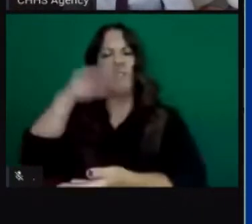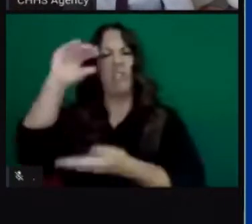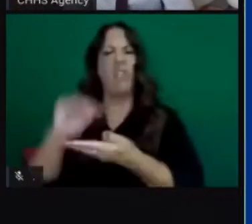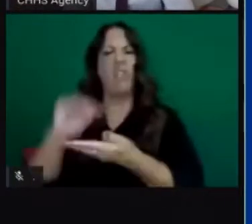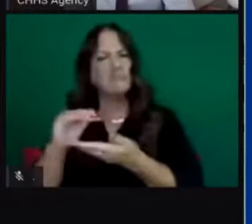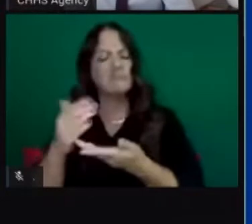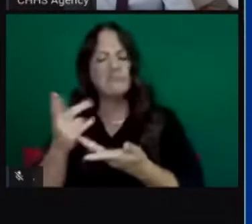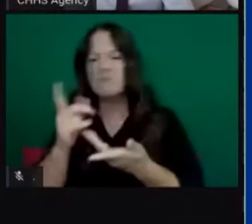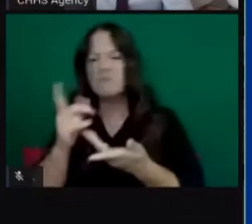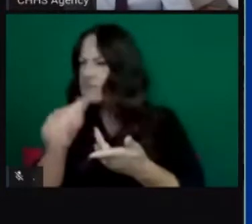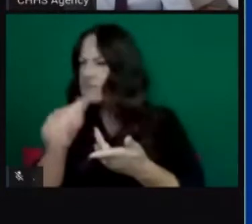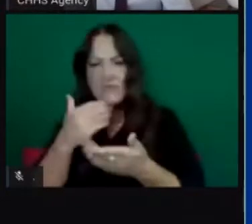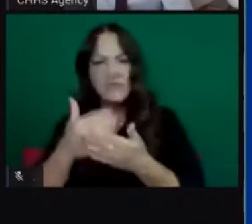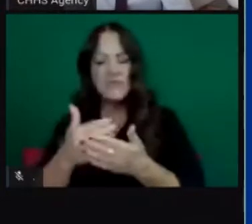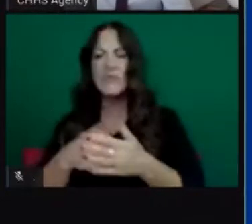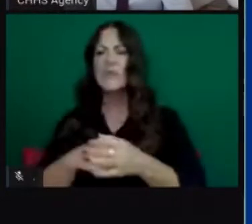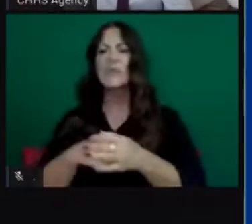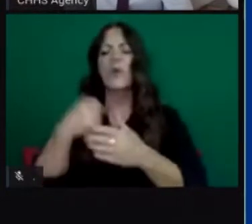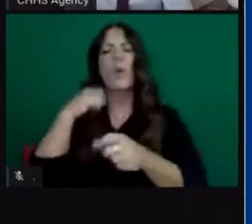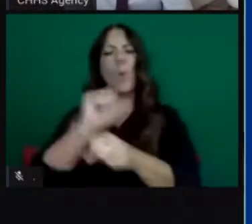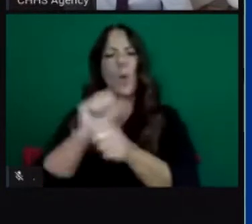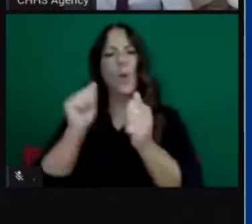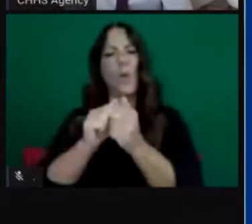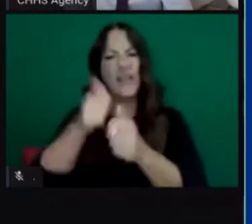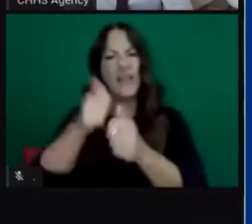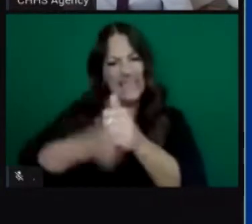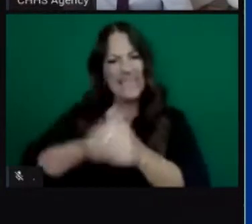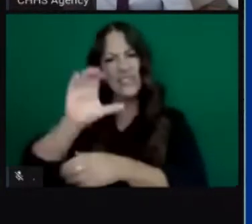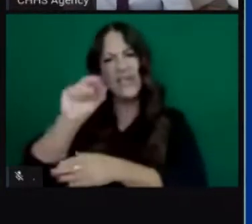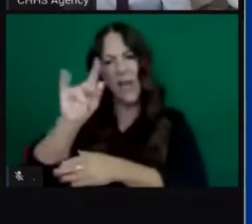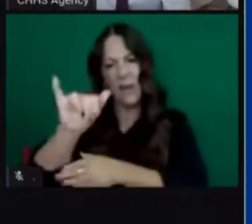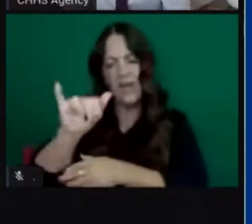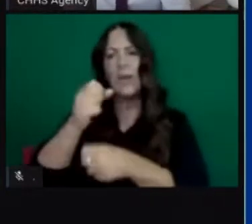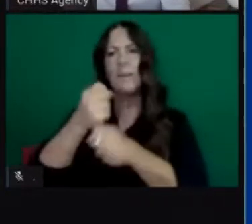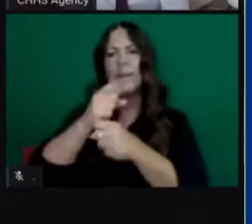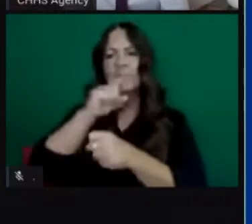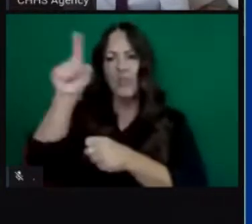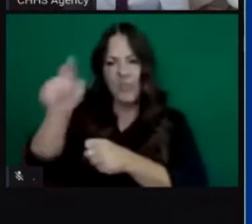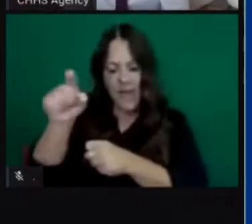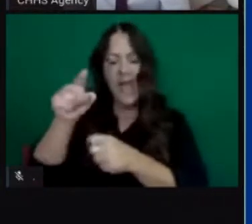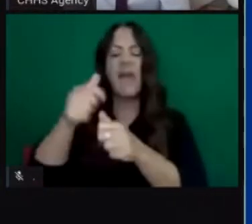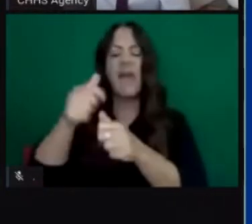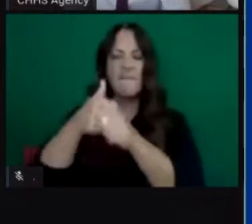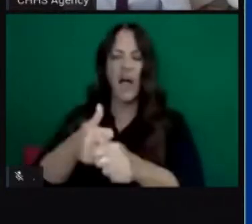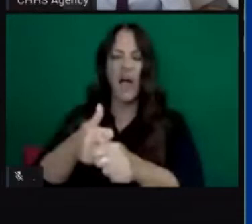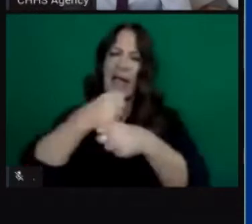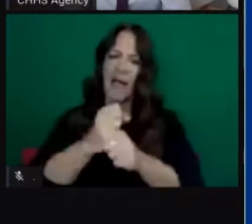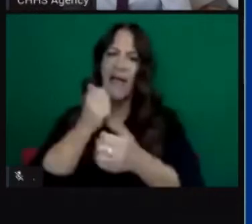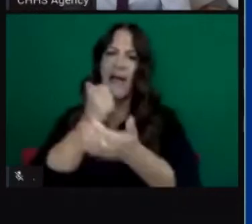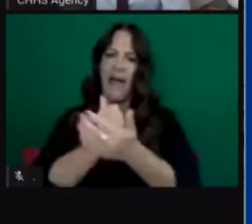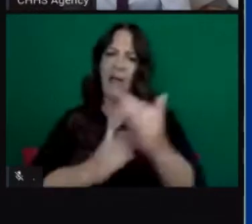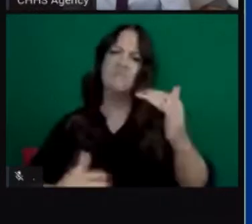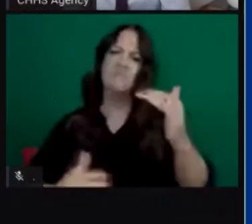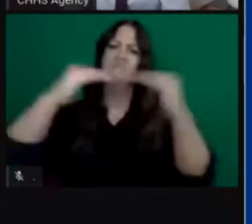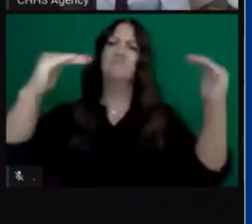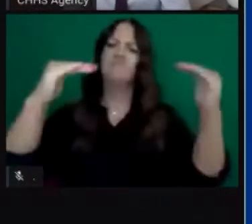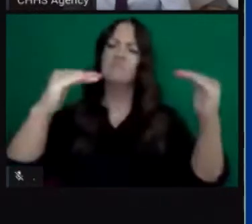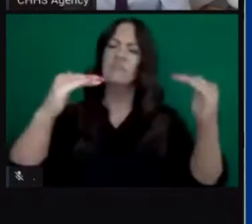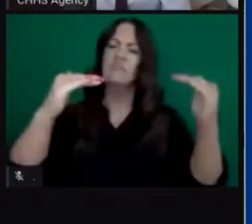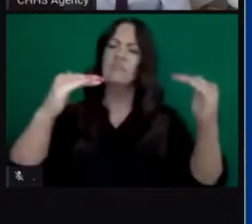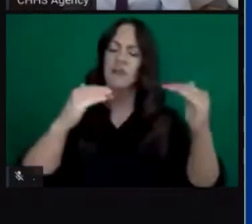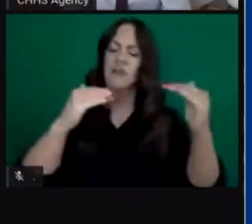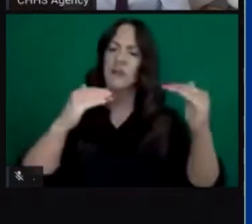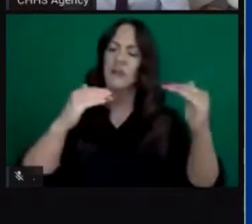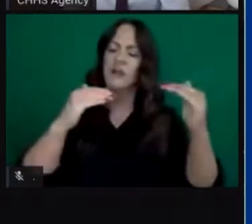work with counties to narrow the gap between those communities this may require increasing testing in some of the